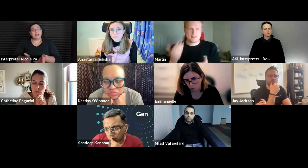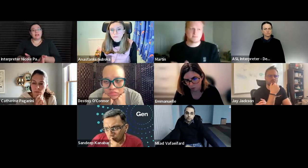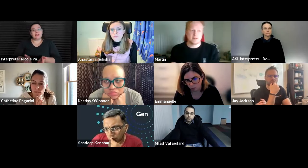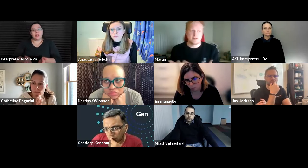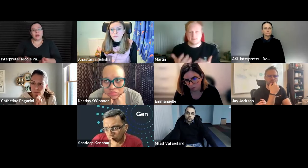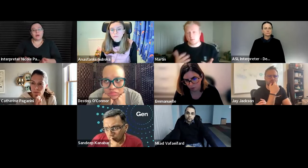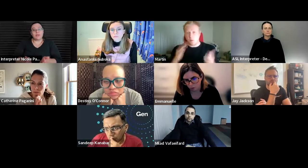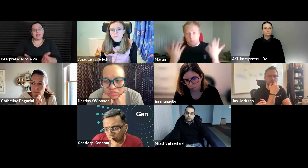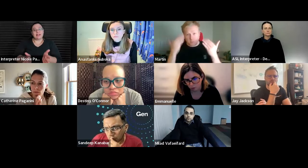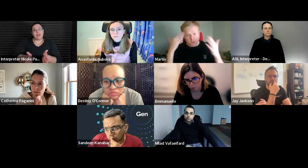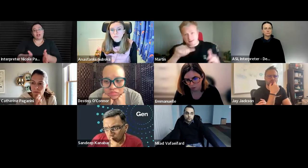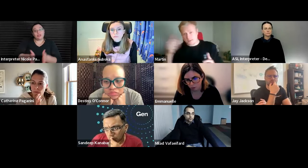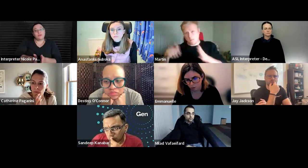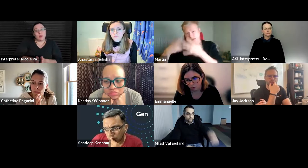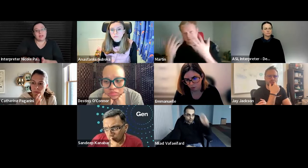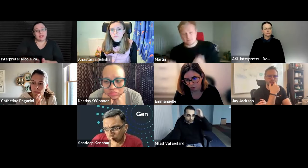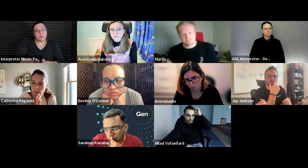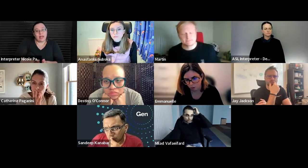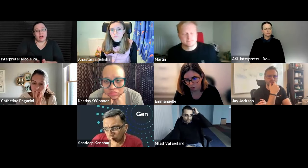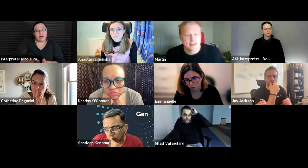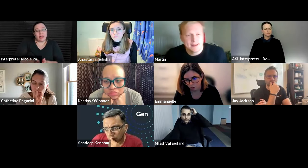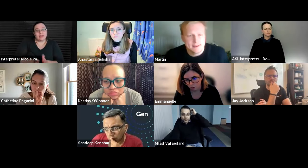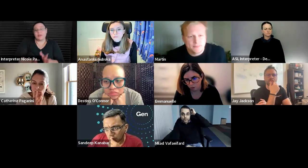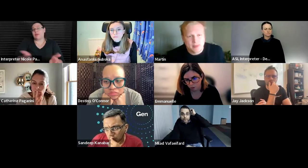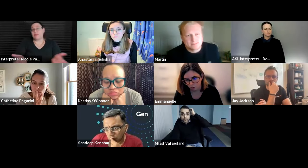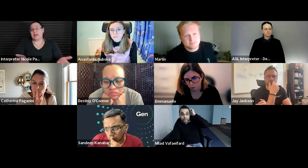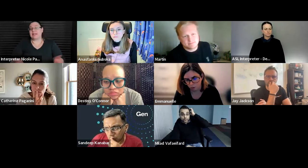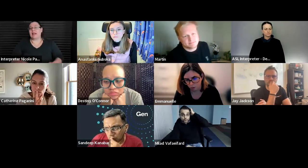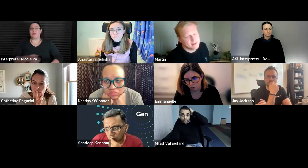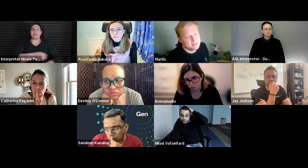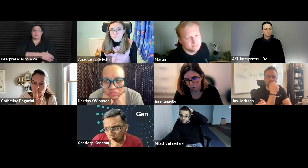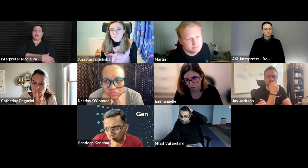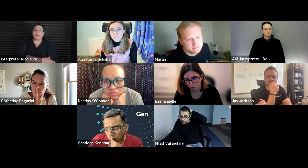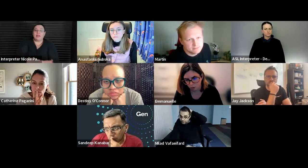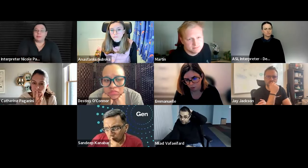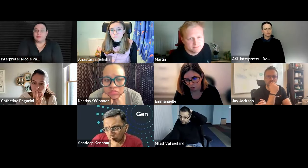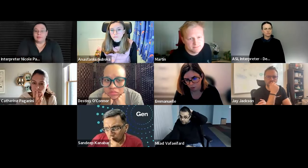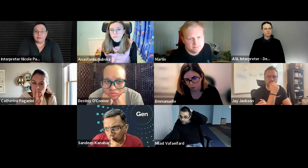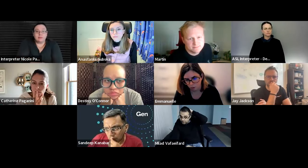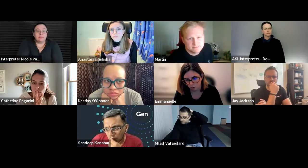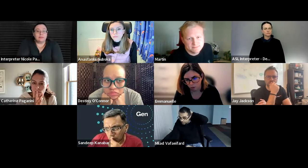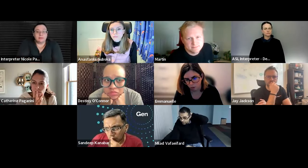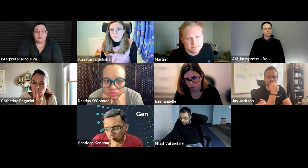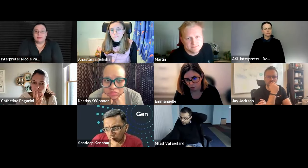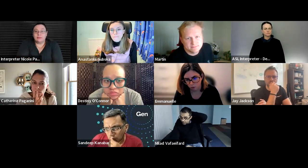interested so that it's not too focused in one area so that was one idea i wanted to put out there